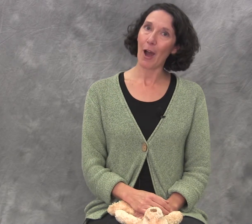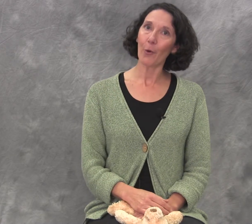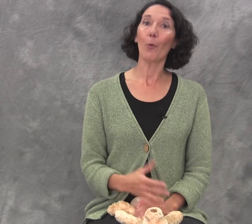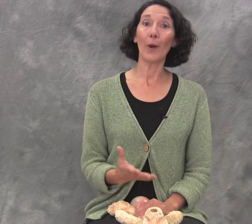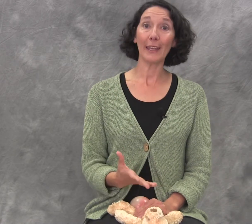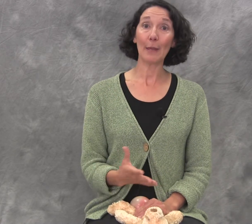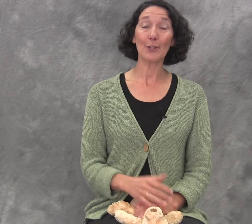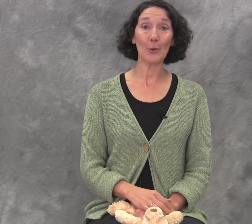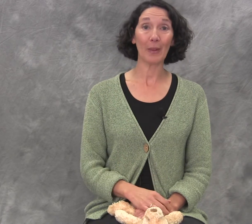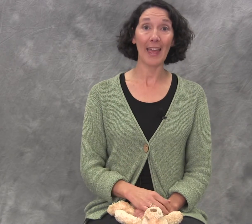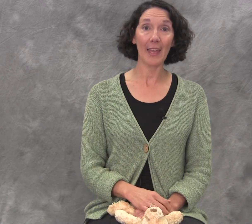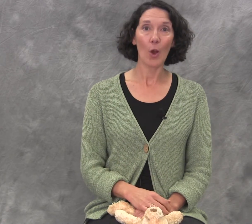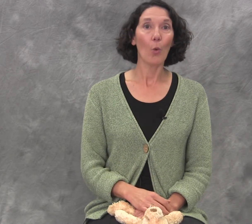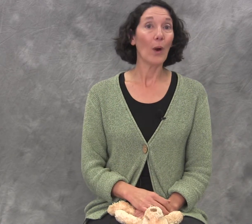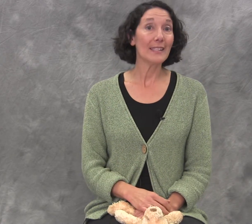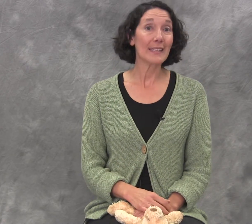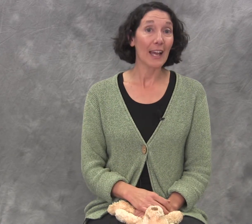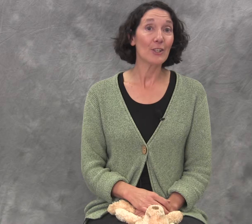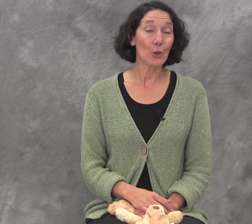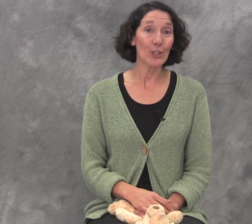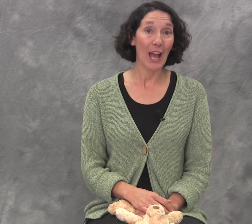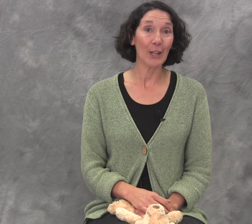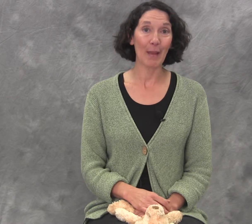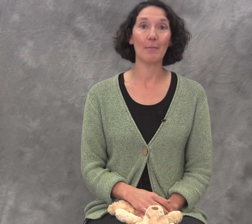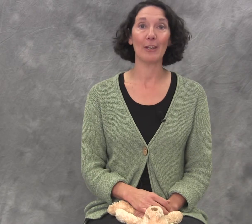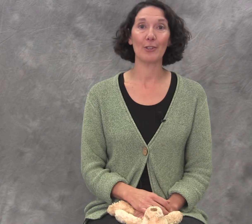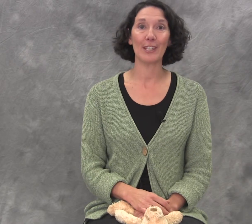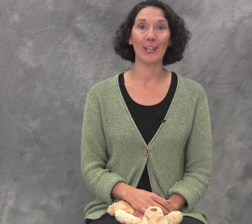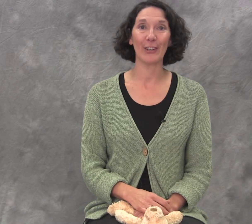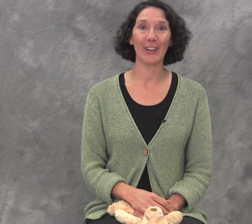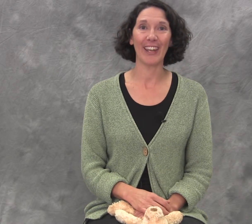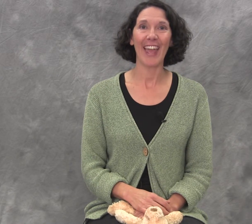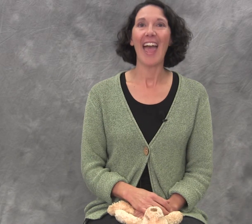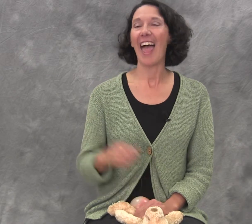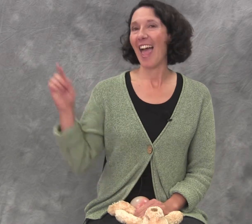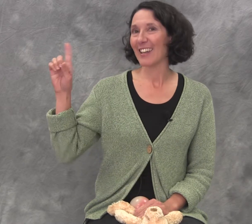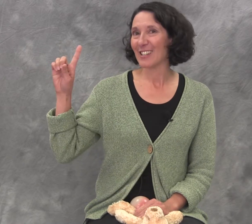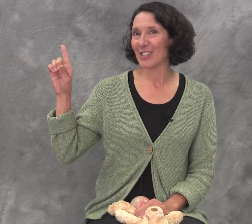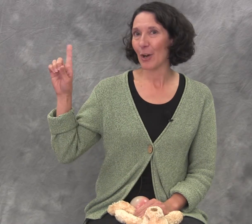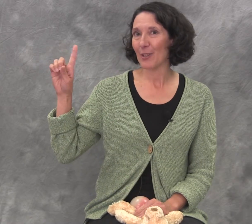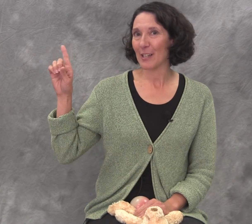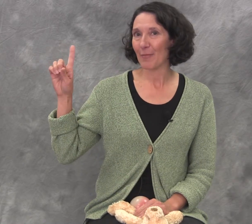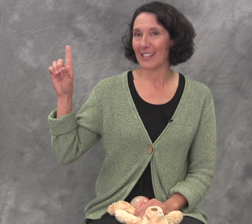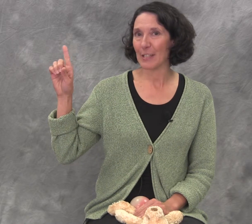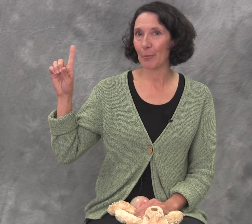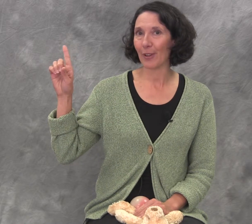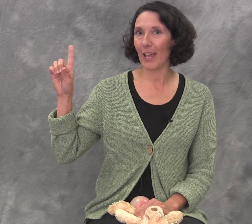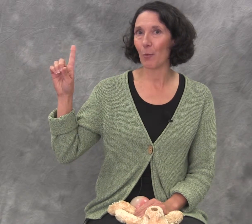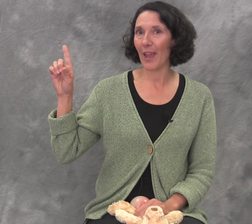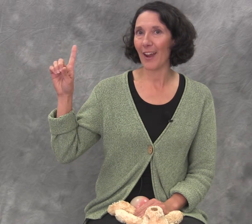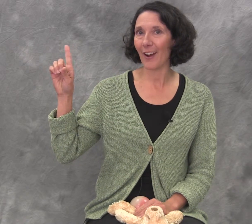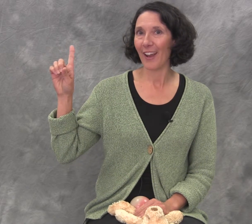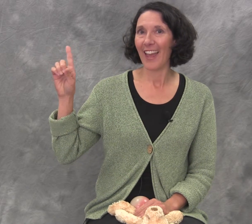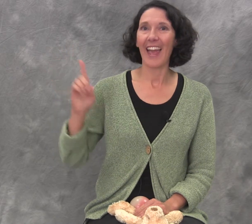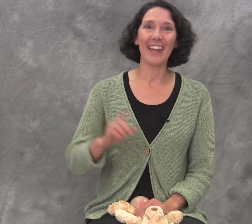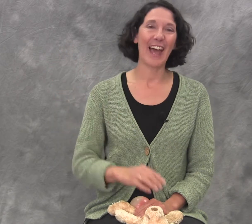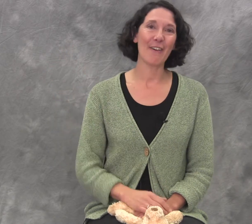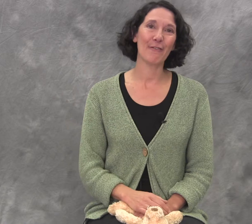about what games you play, what signs your child might be interested in learning, and start with something simple like where and have